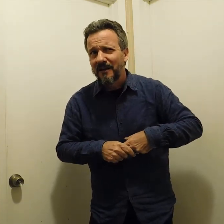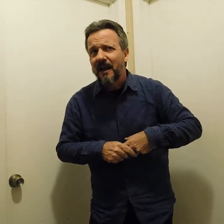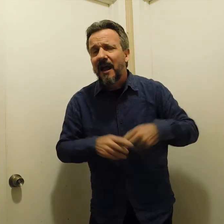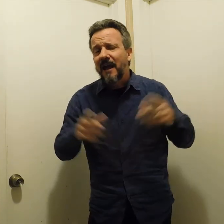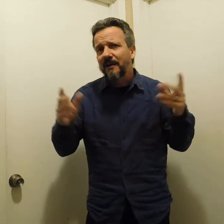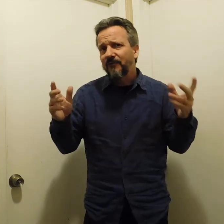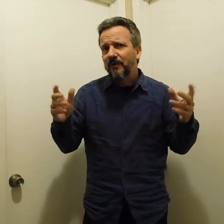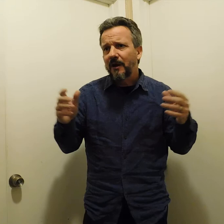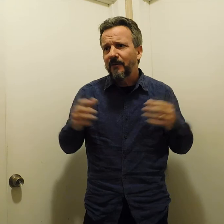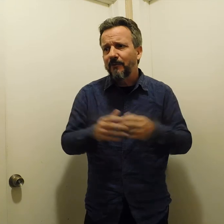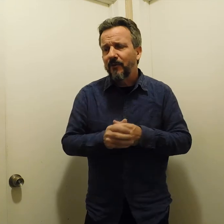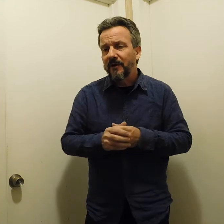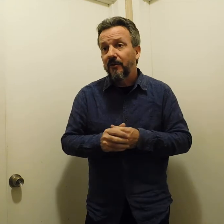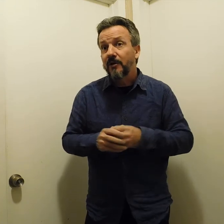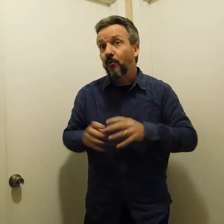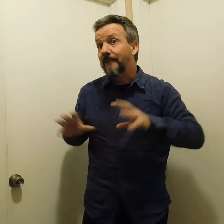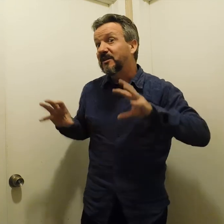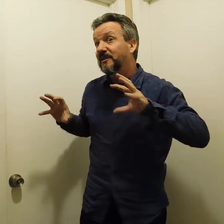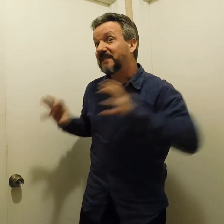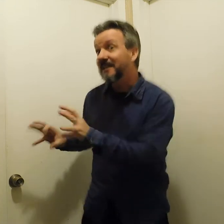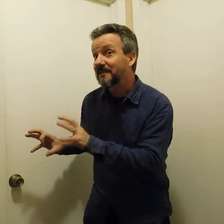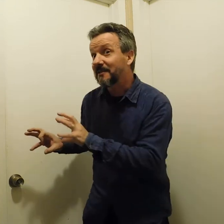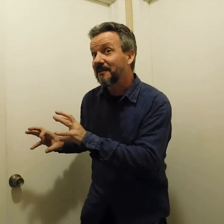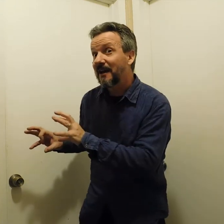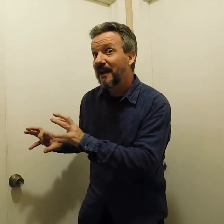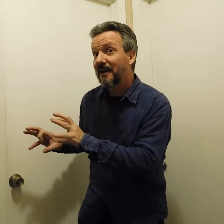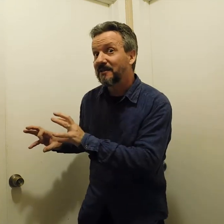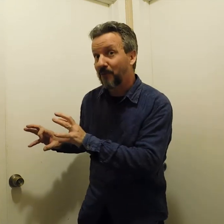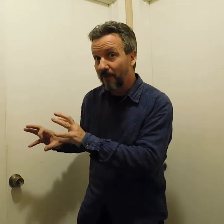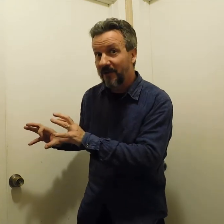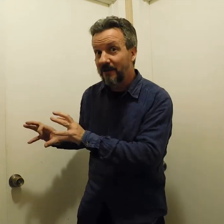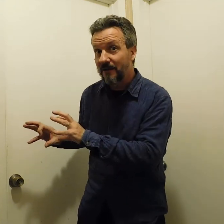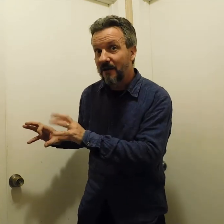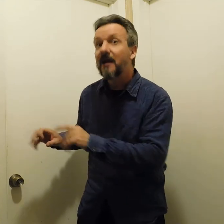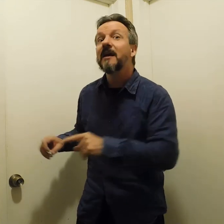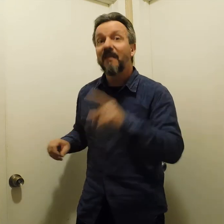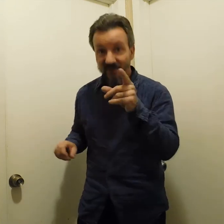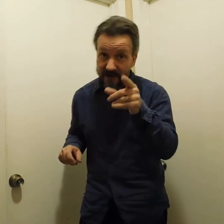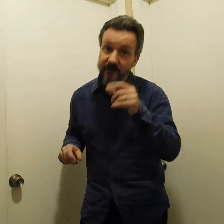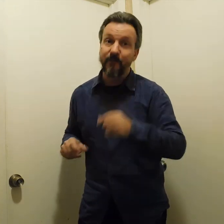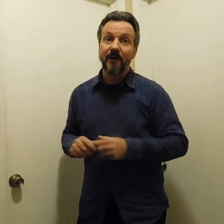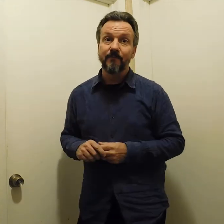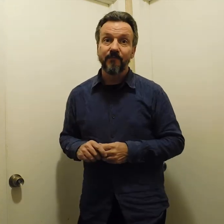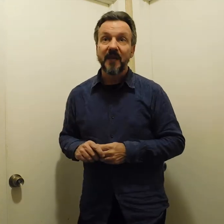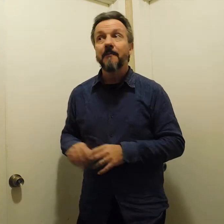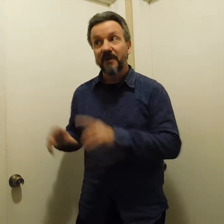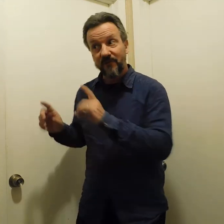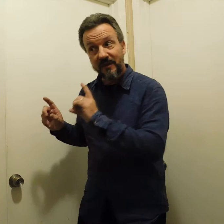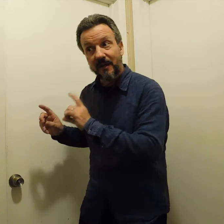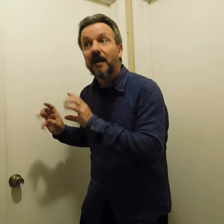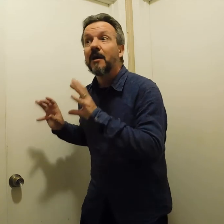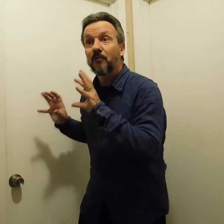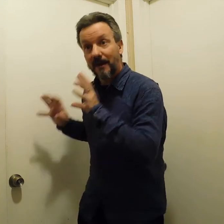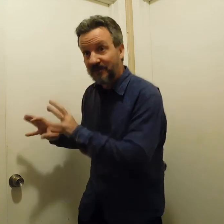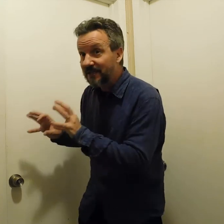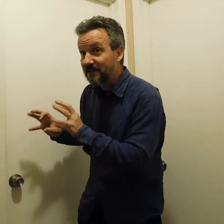And if you come up with grabbing someone's tits as appropriate, then you're the problem. But if you think grabbing tits